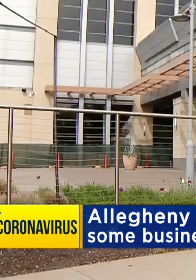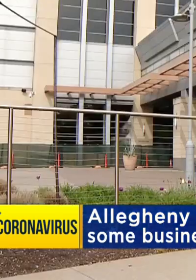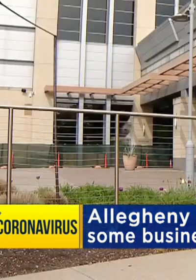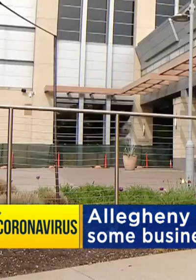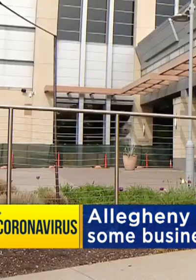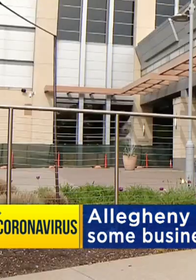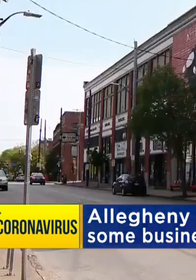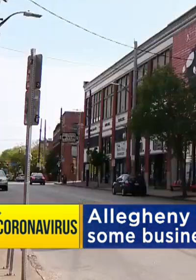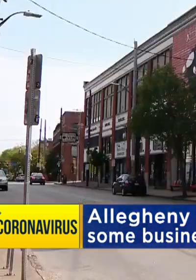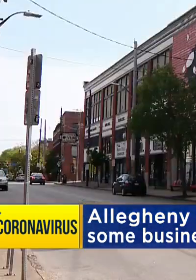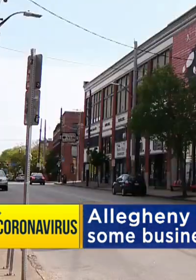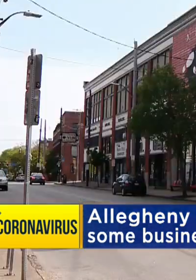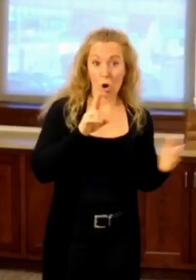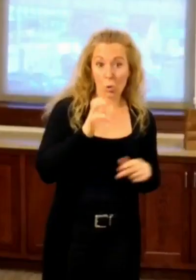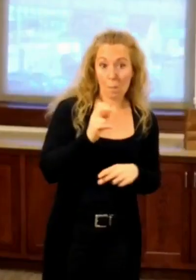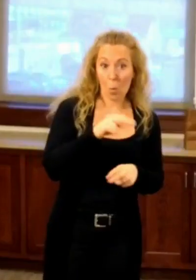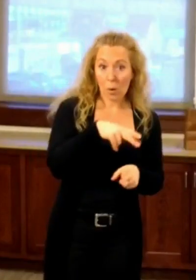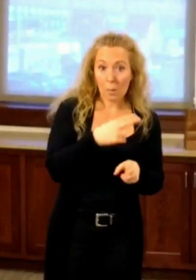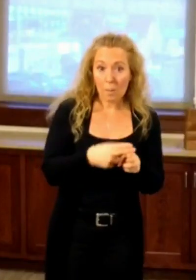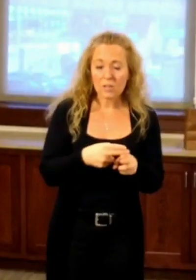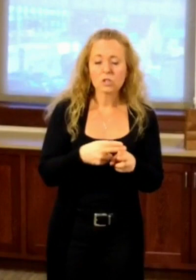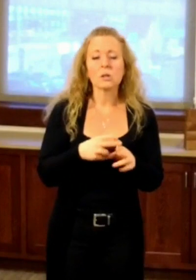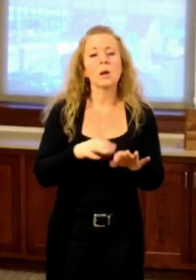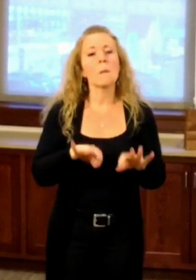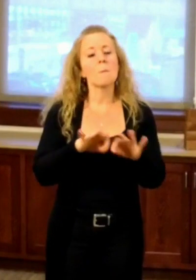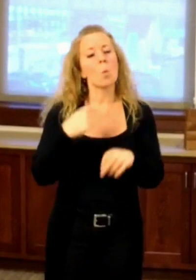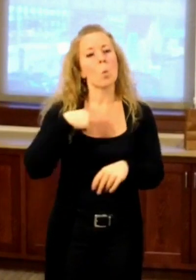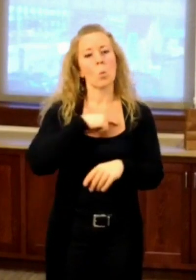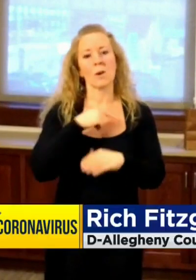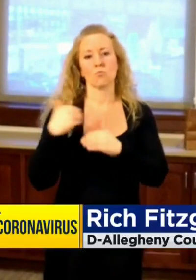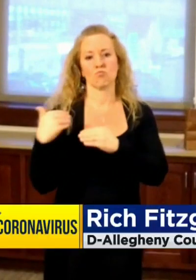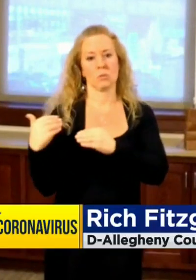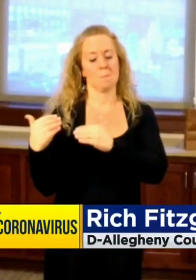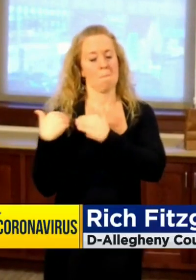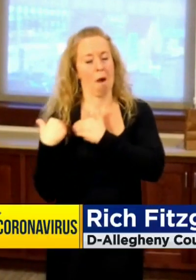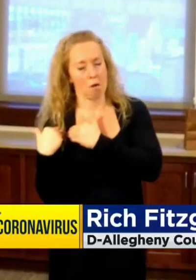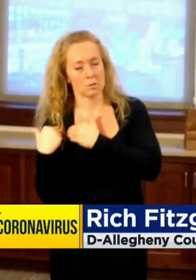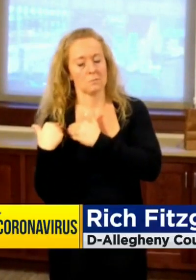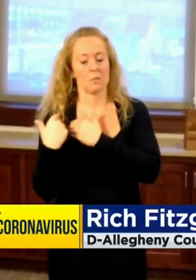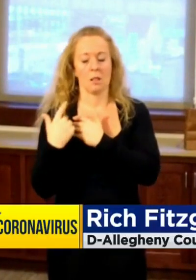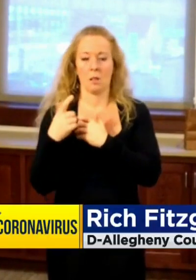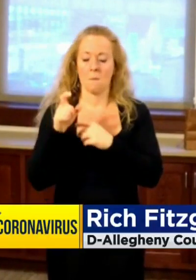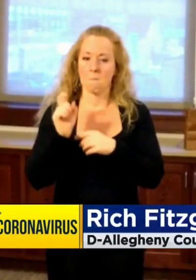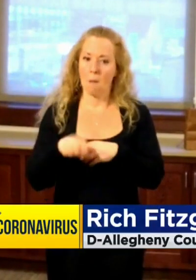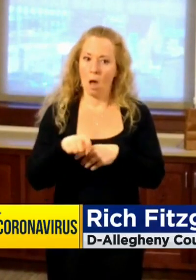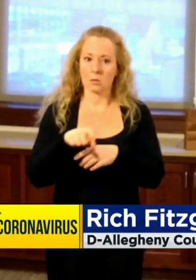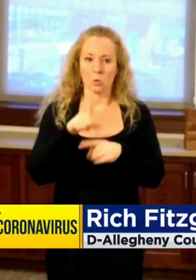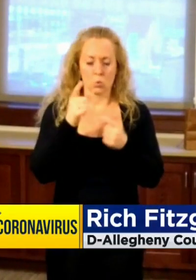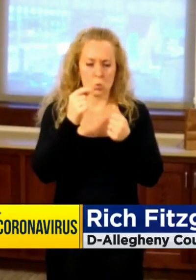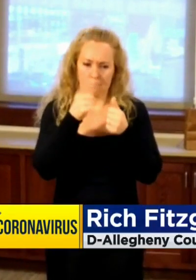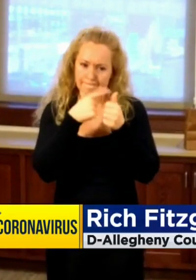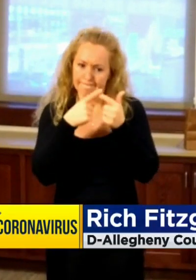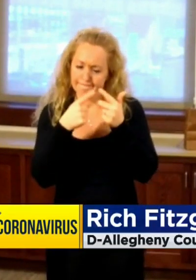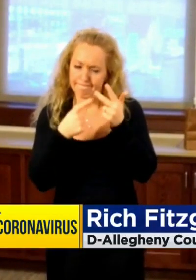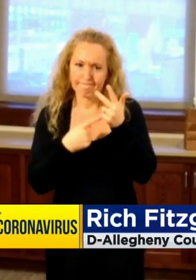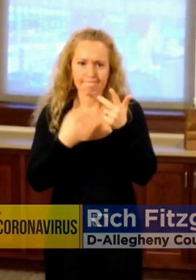into the next phase. We've got to be responsible. We've got to make sure that we continue to practice all the mitigating